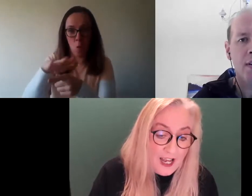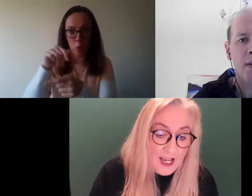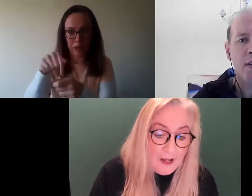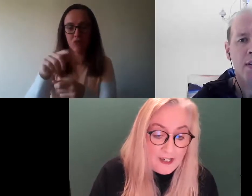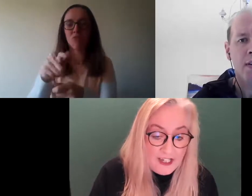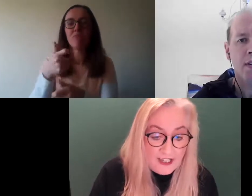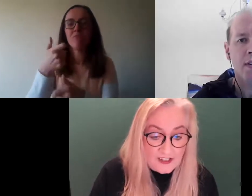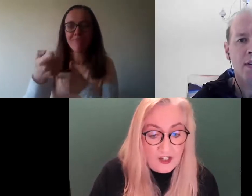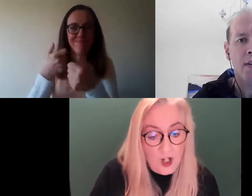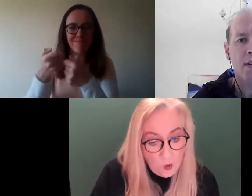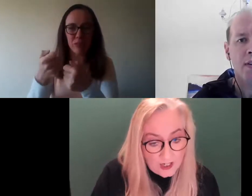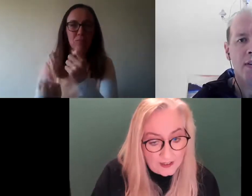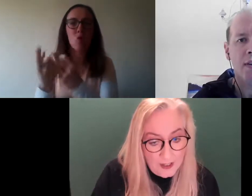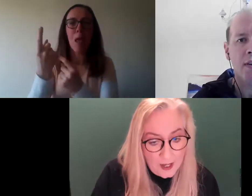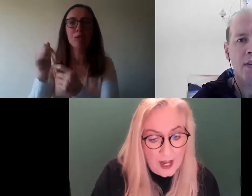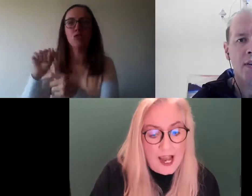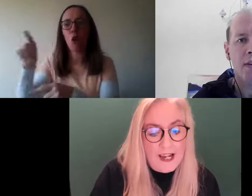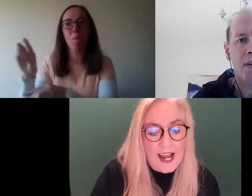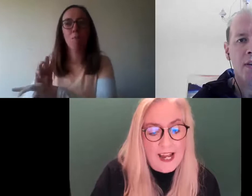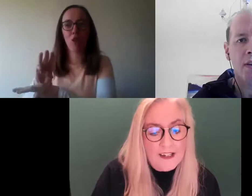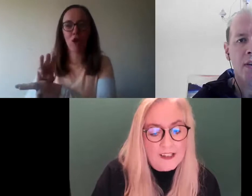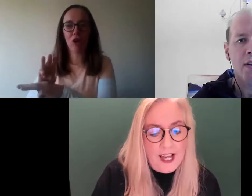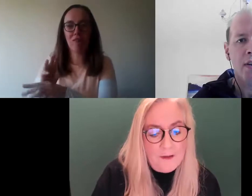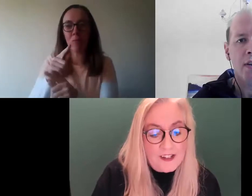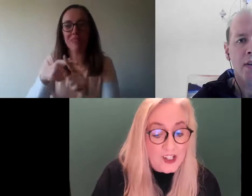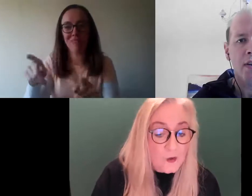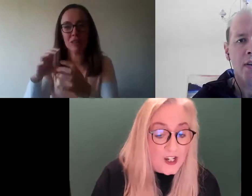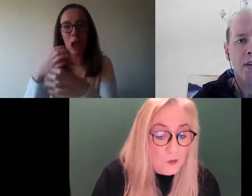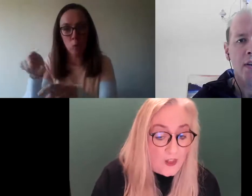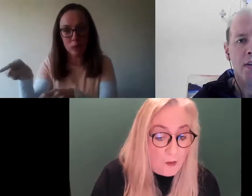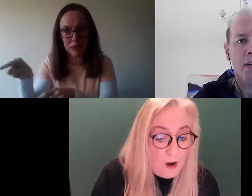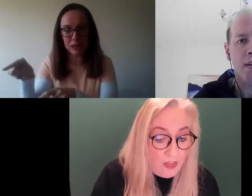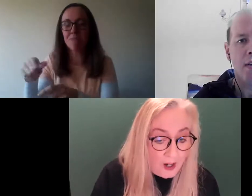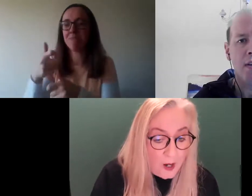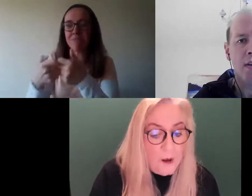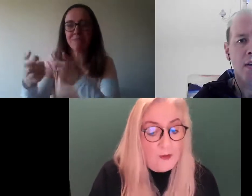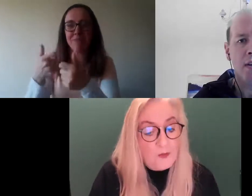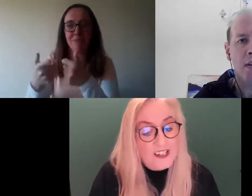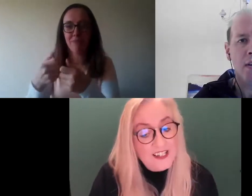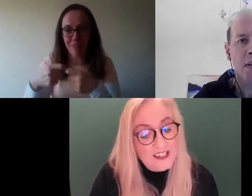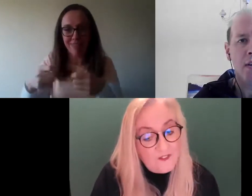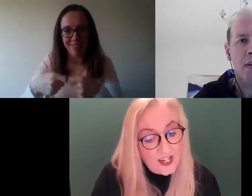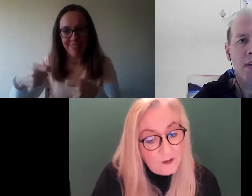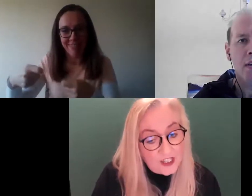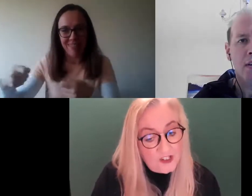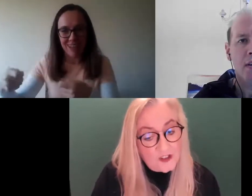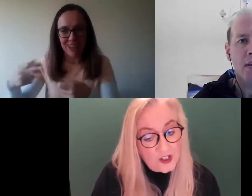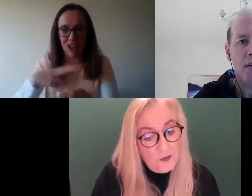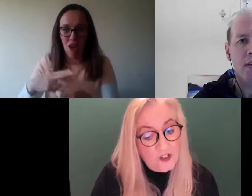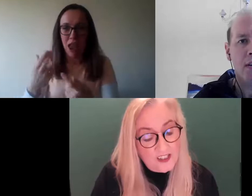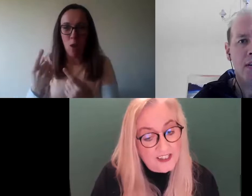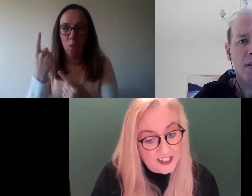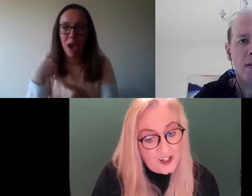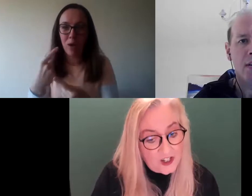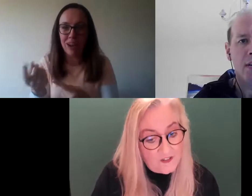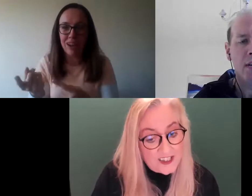is local and had a situation with her mother, which was in a different county. So